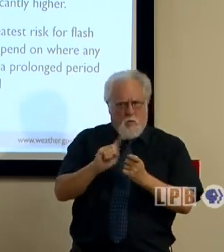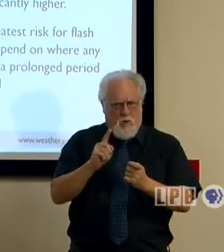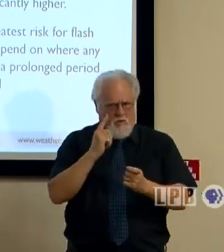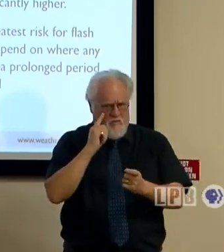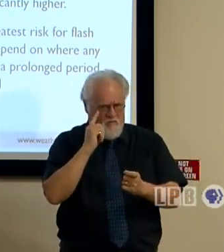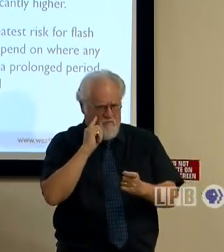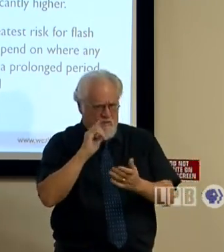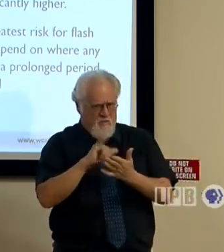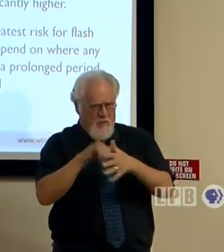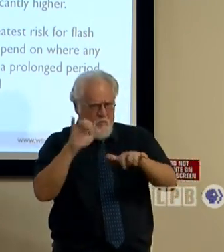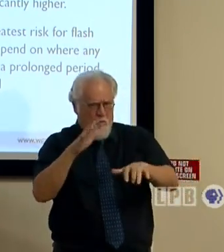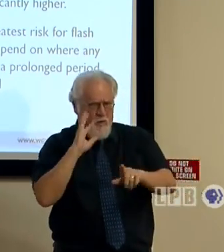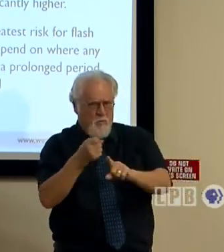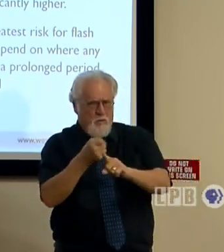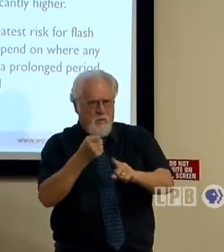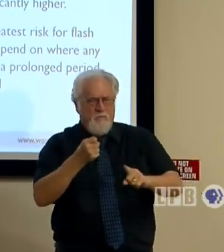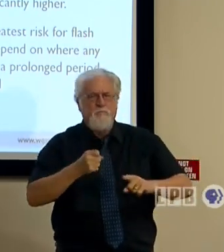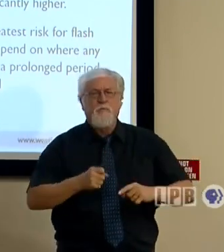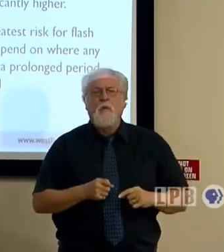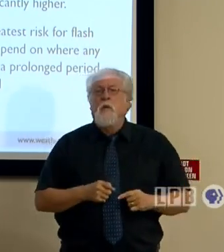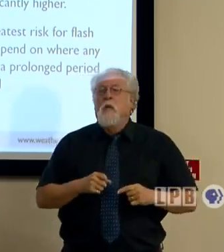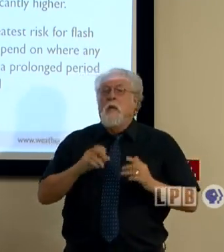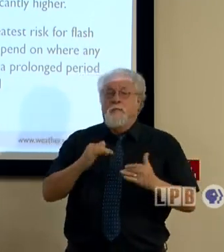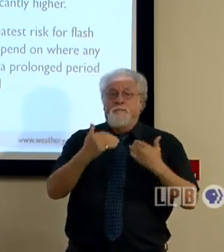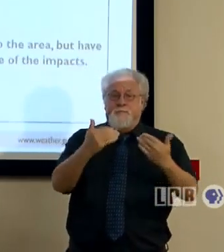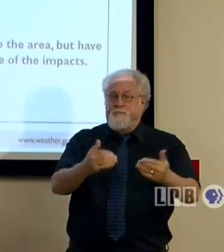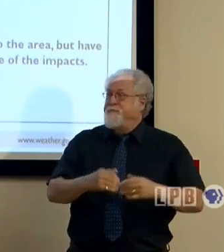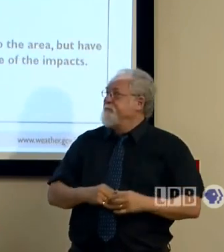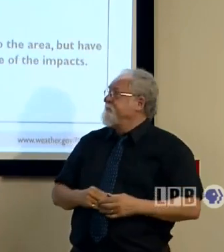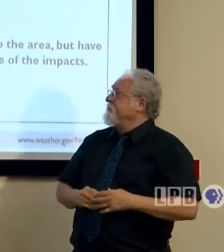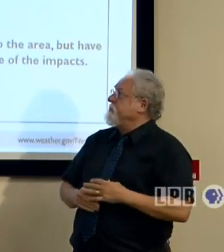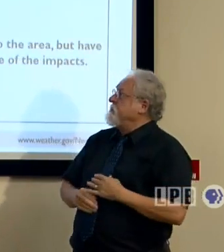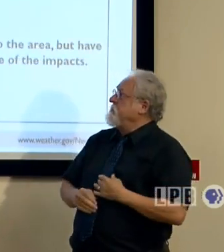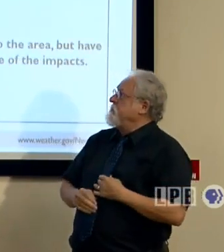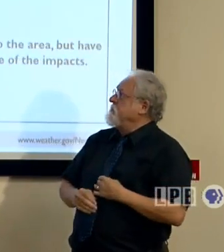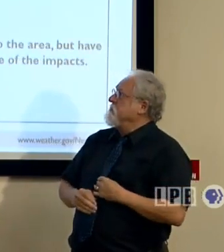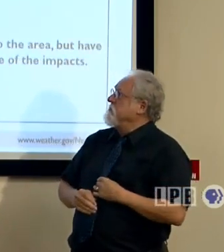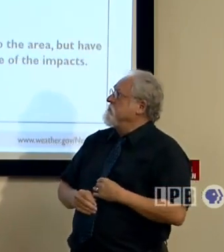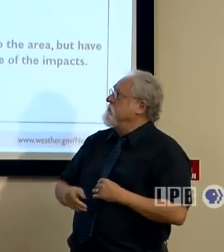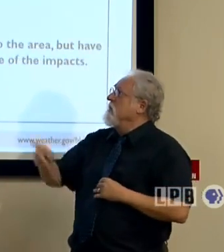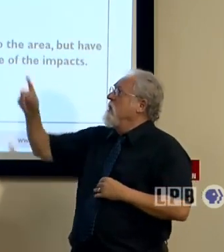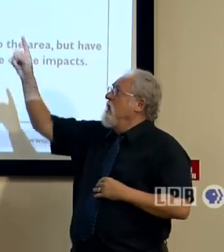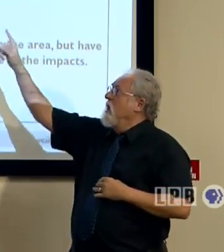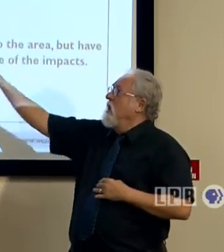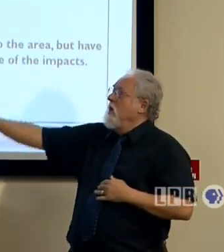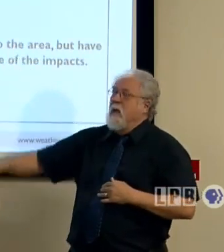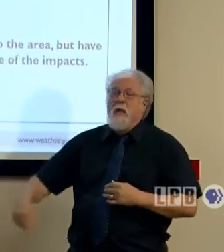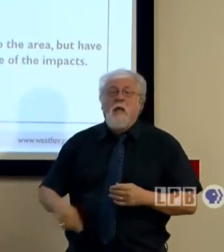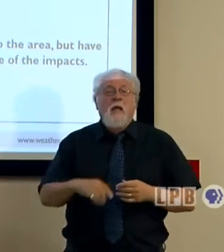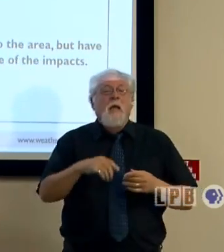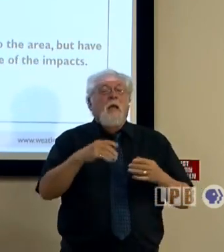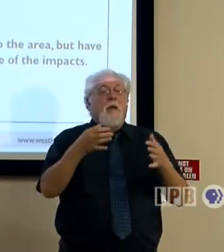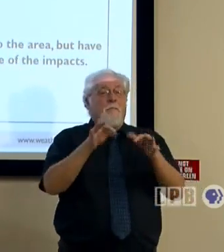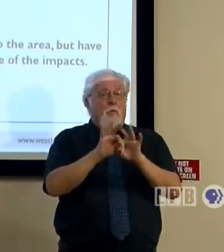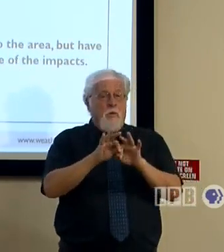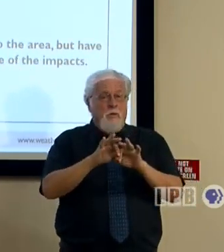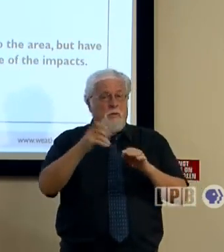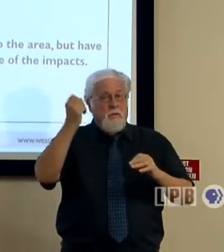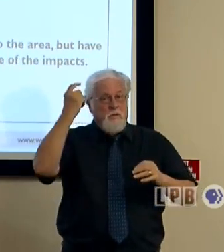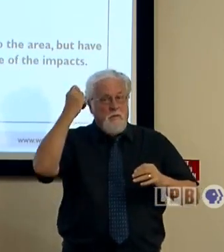we think this heavier rainfall may line up. If we could jump to the next slide. So key takeaways. Again, we have